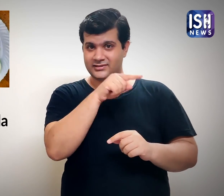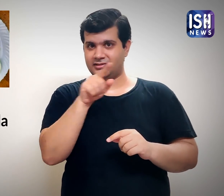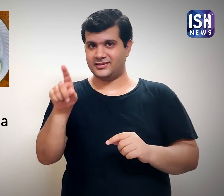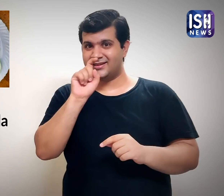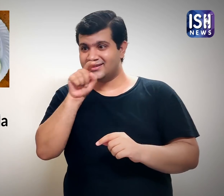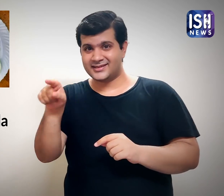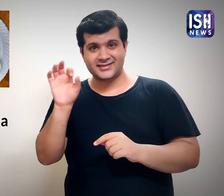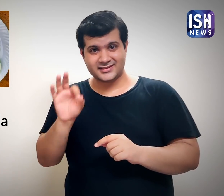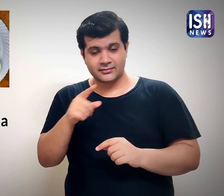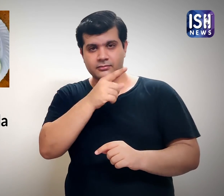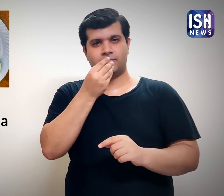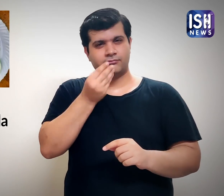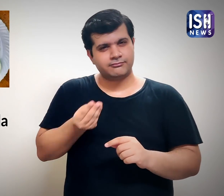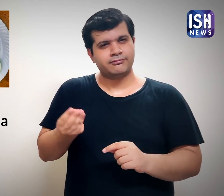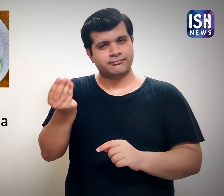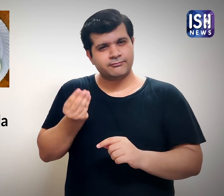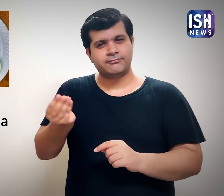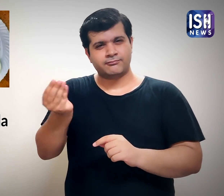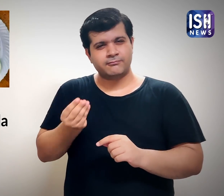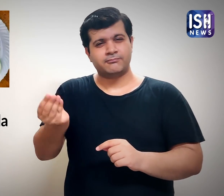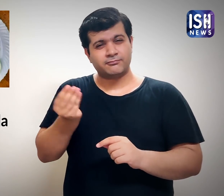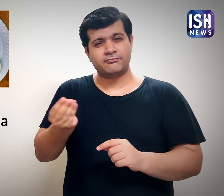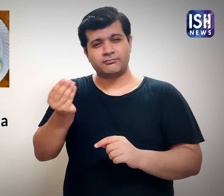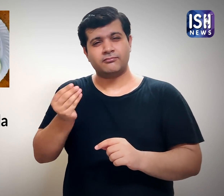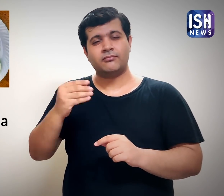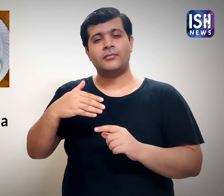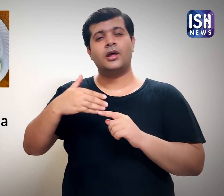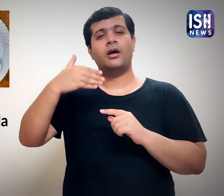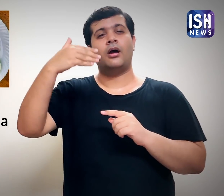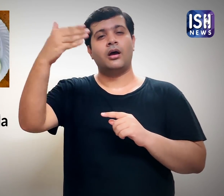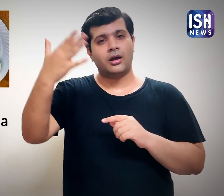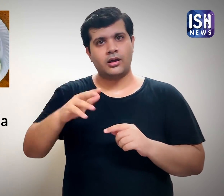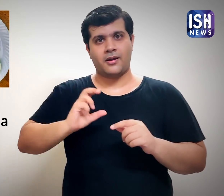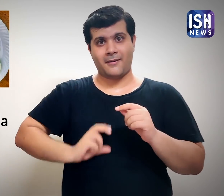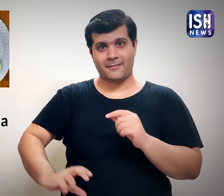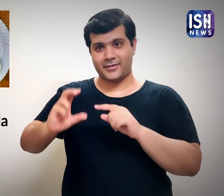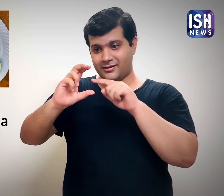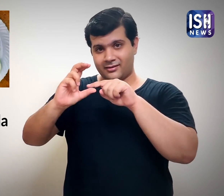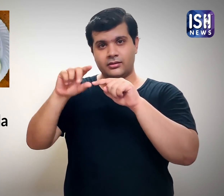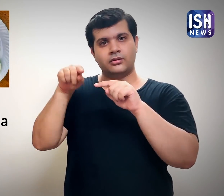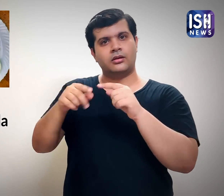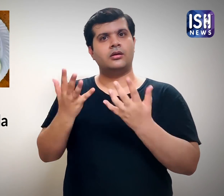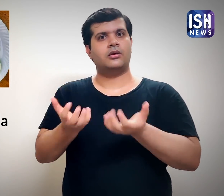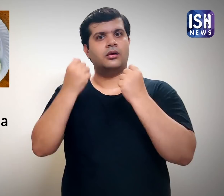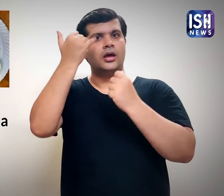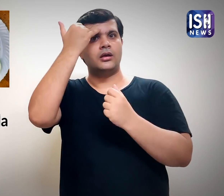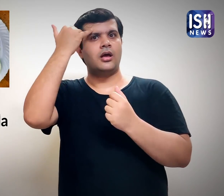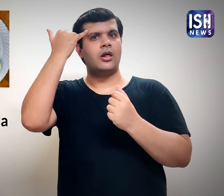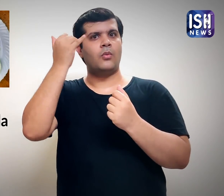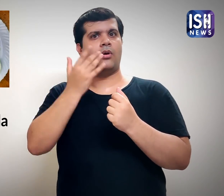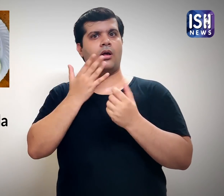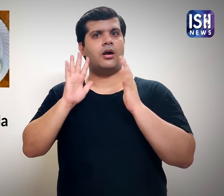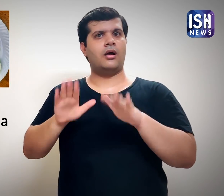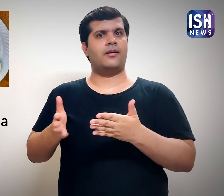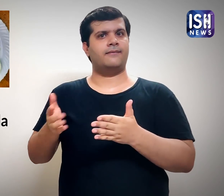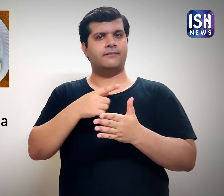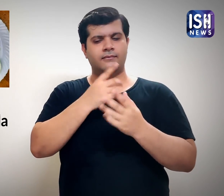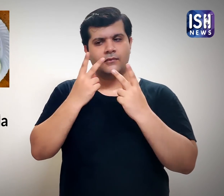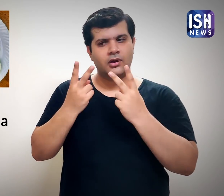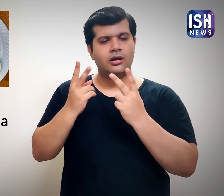The hen started to lay eggs with yellow-coloured yolks after the food given